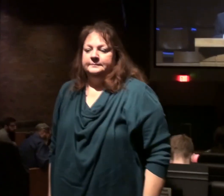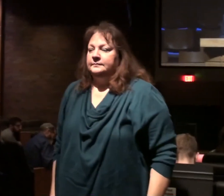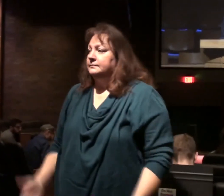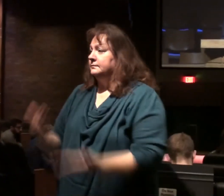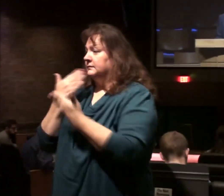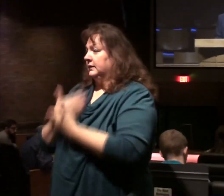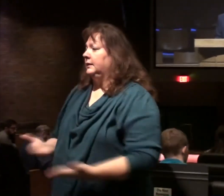Thank you. you. Thank